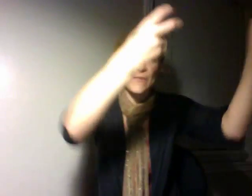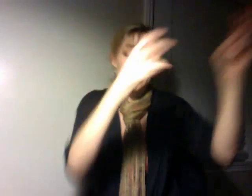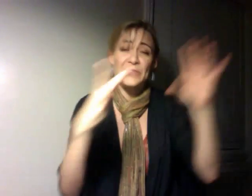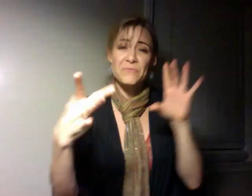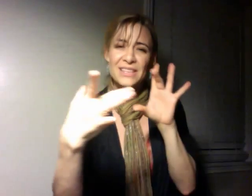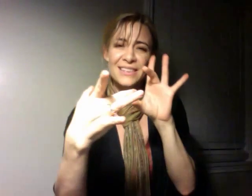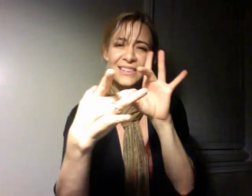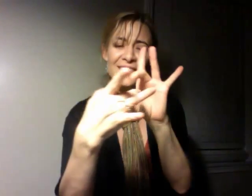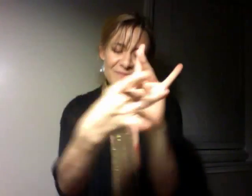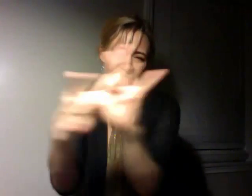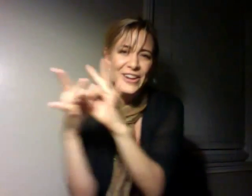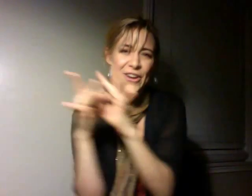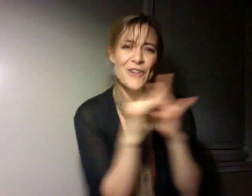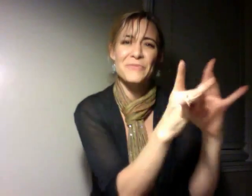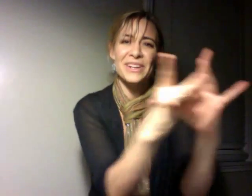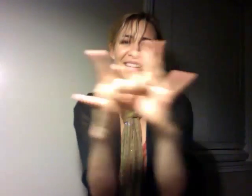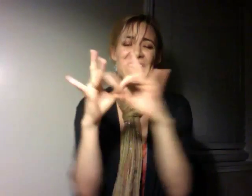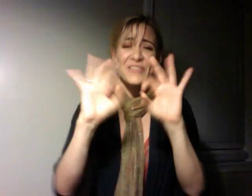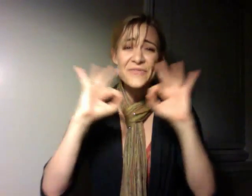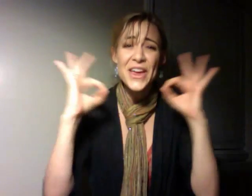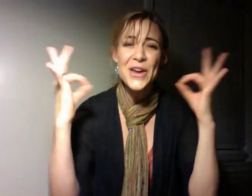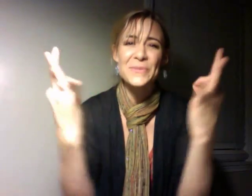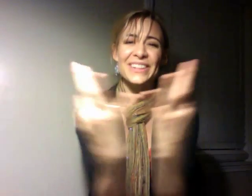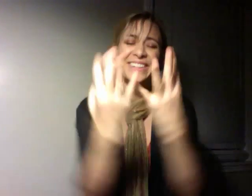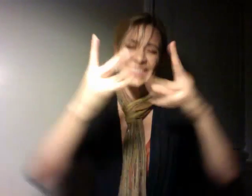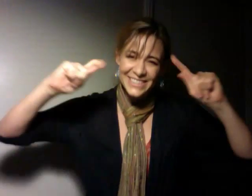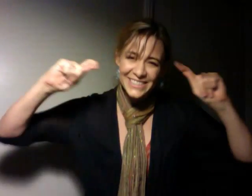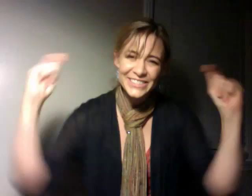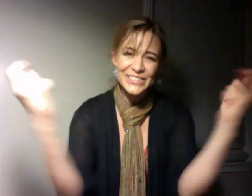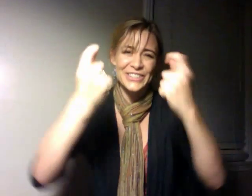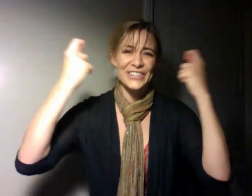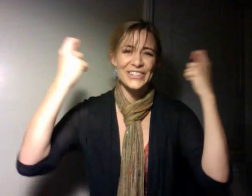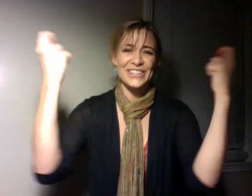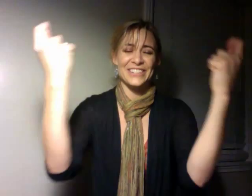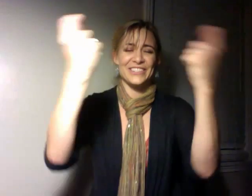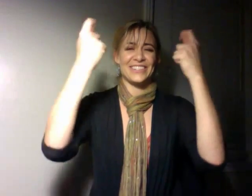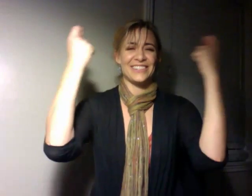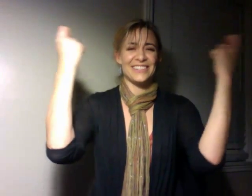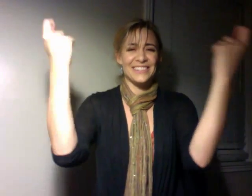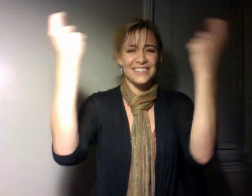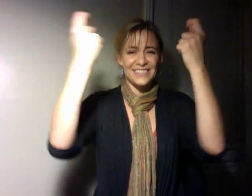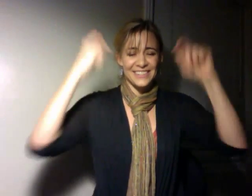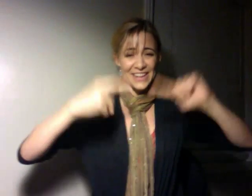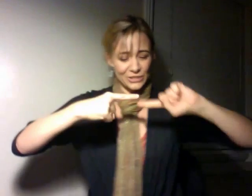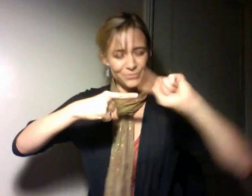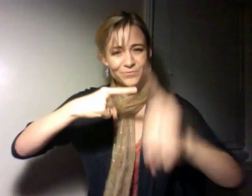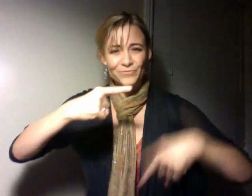believe in harmony, in family, and good cheer throughout the